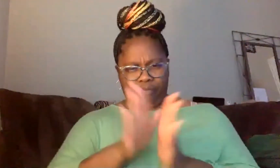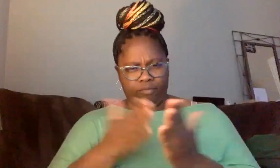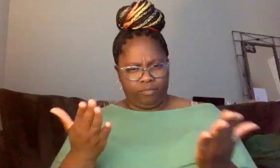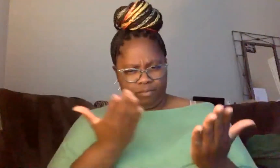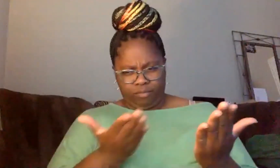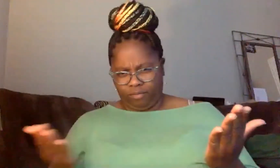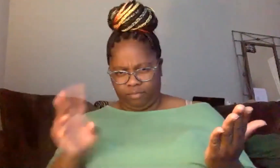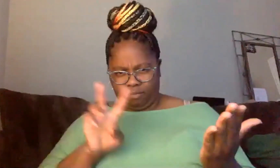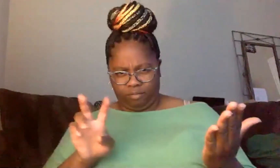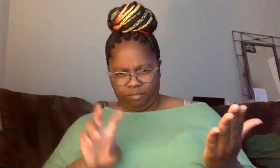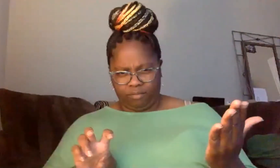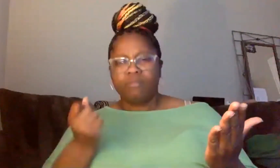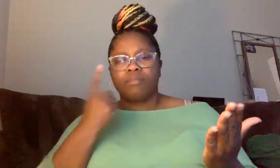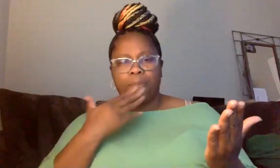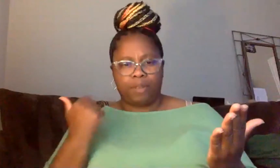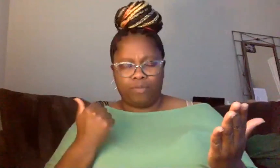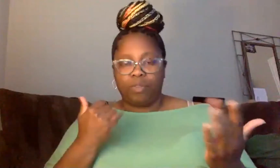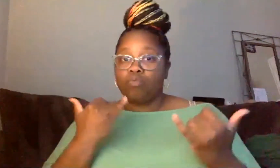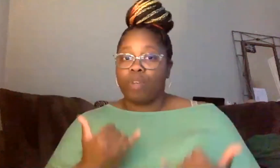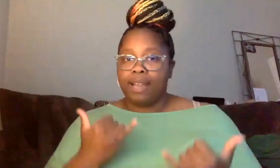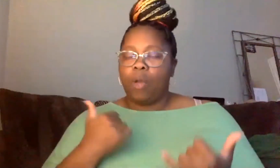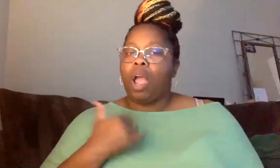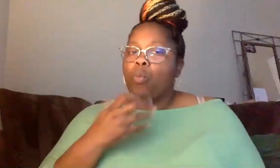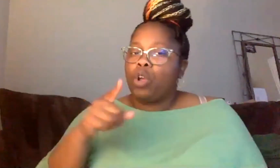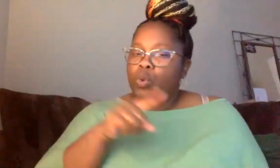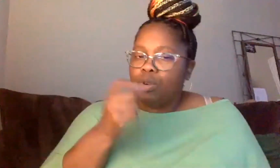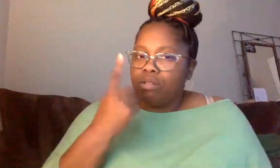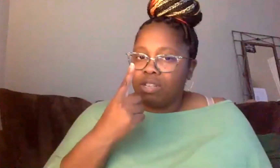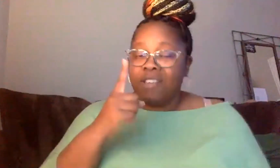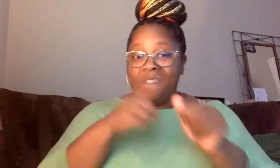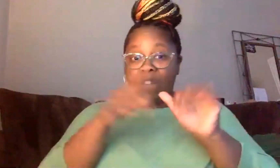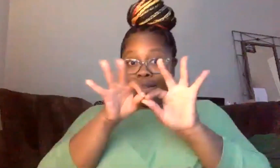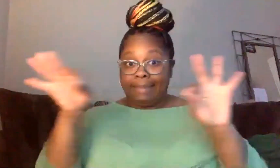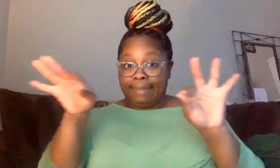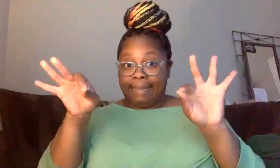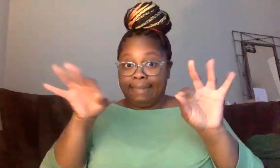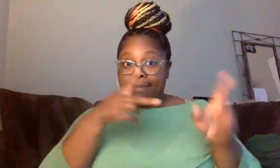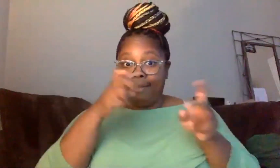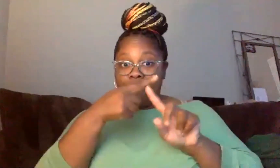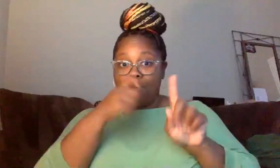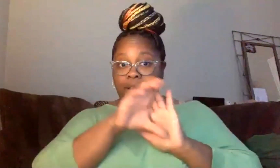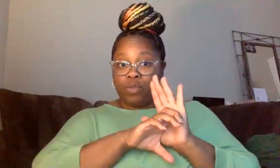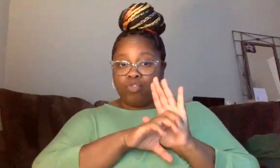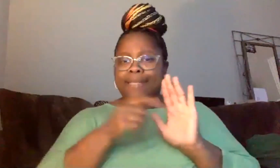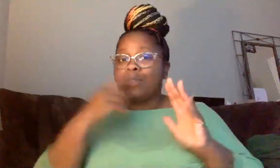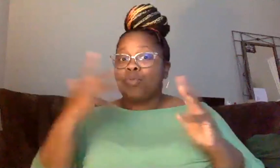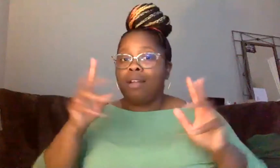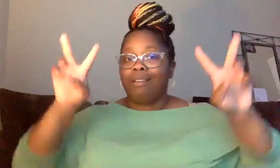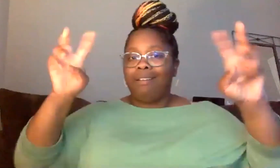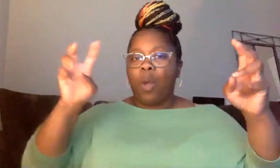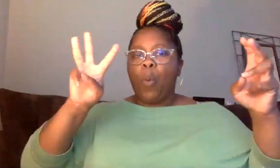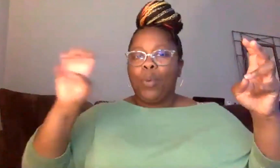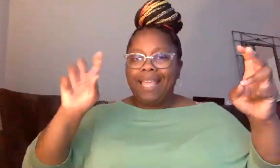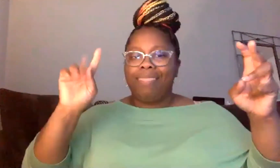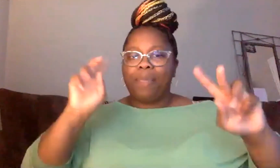understand it better. So right now, I just want you guys to understand this first sentence within the Constitution. It says, we, the people of the United States,